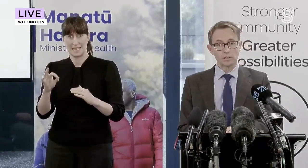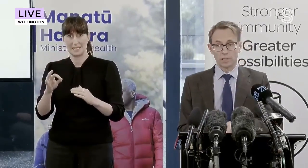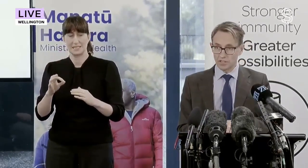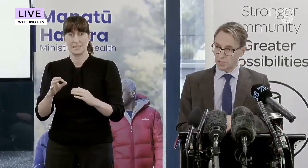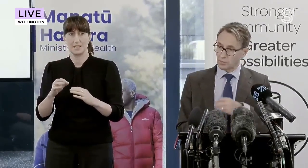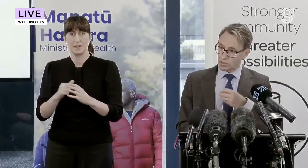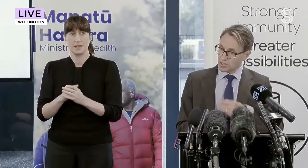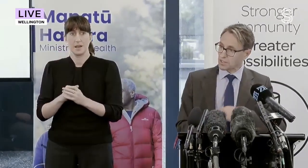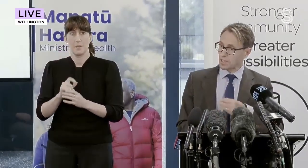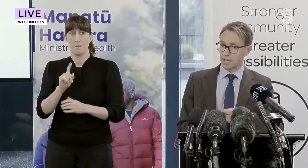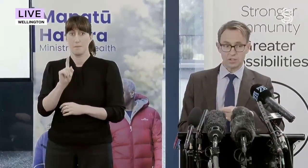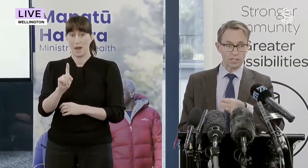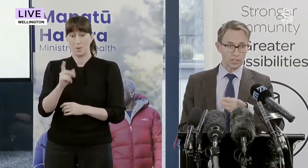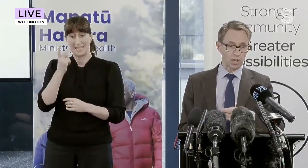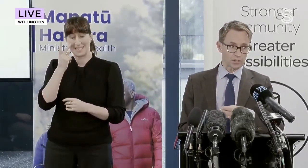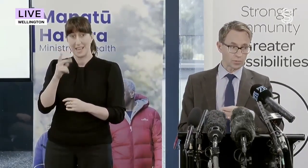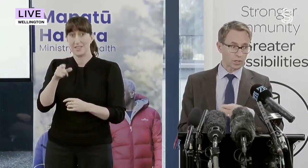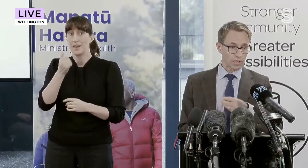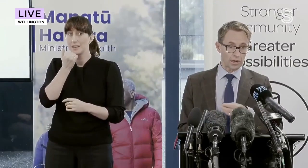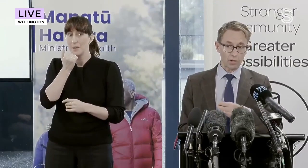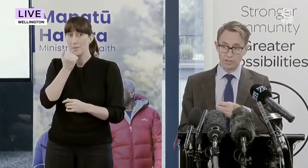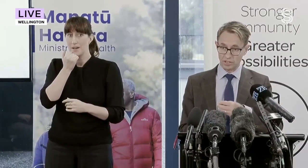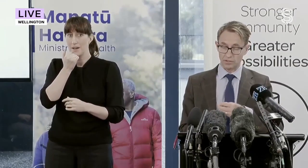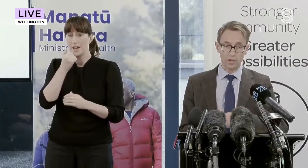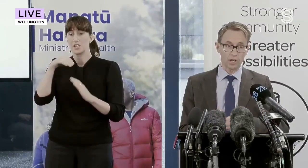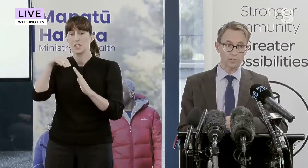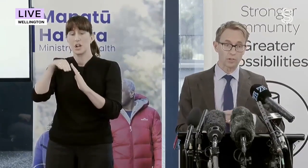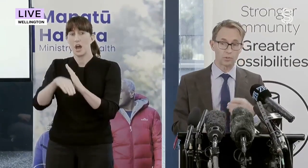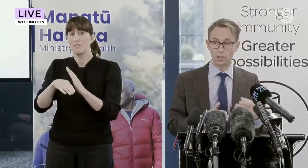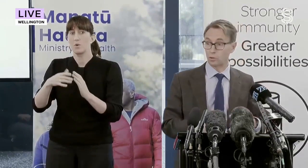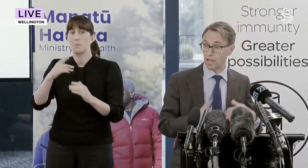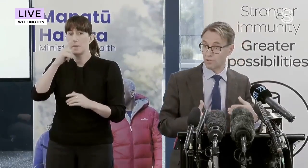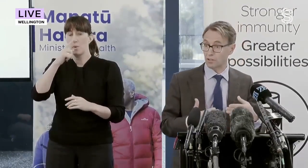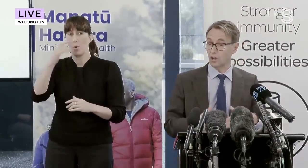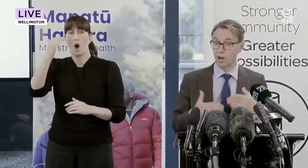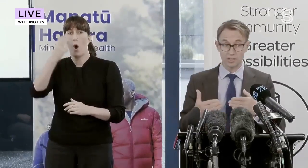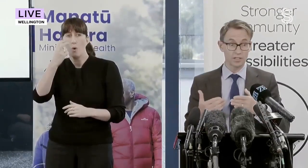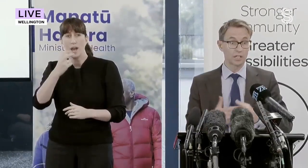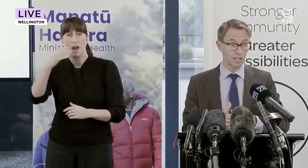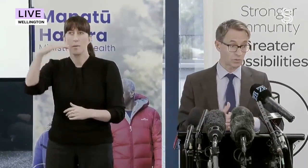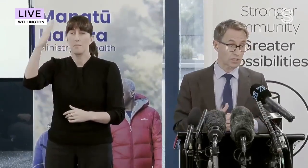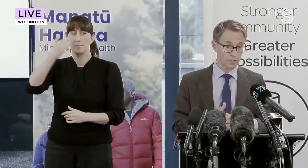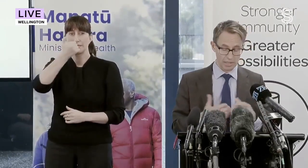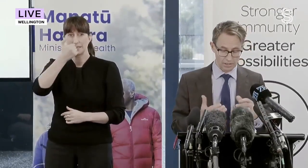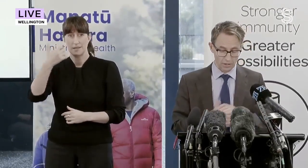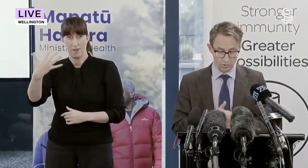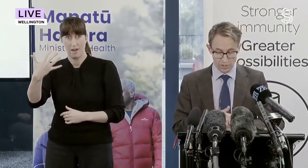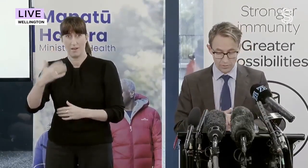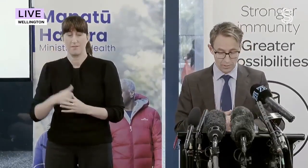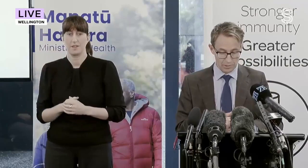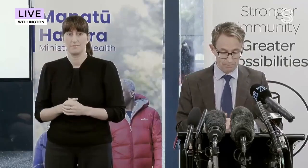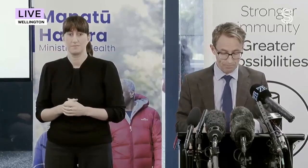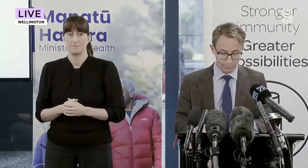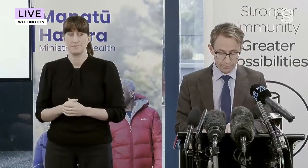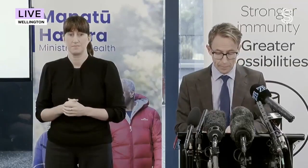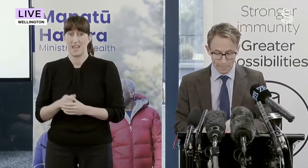And pleasingly, we're seeing that case rate decline as well in our over-65s, who have had the highest case rates amongst our groups